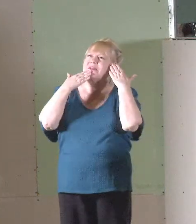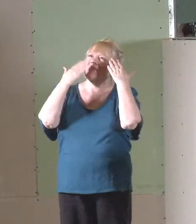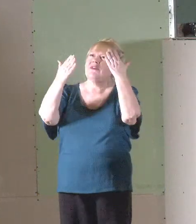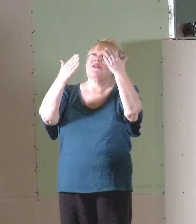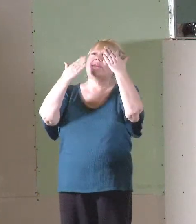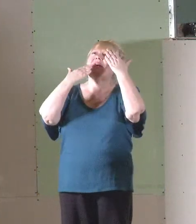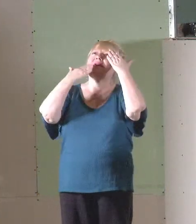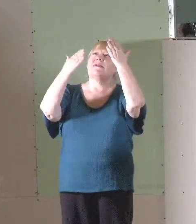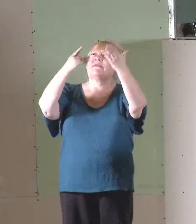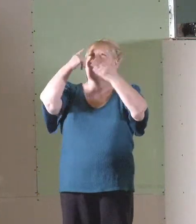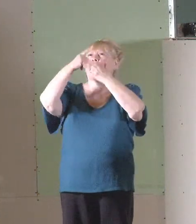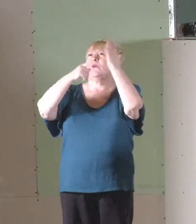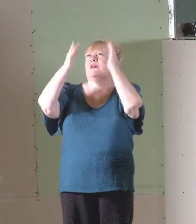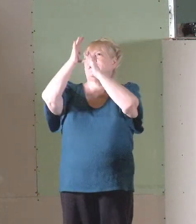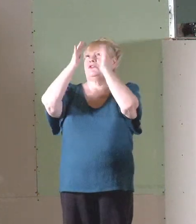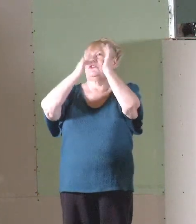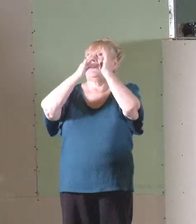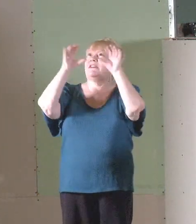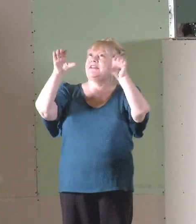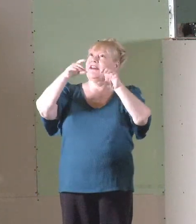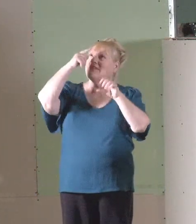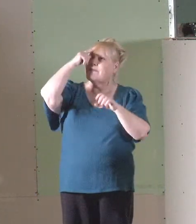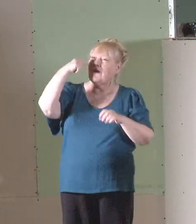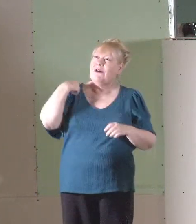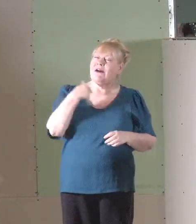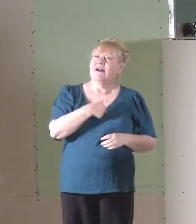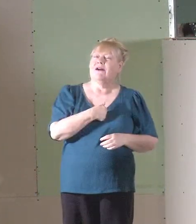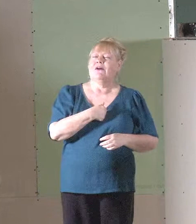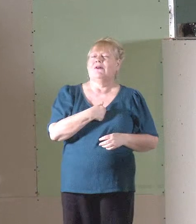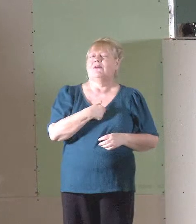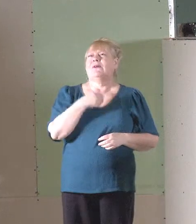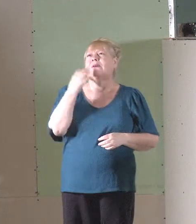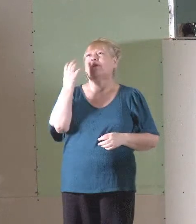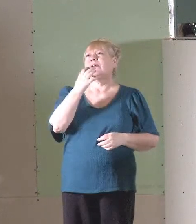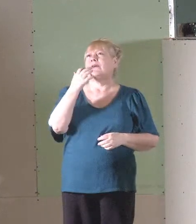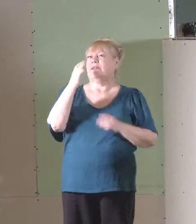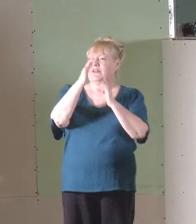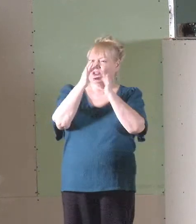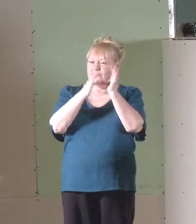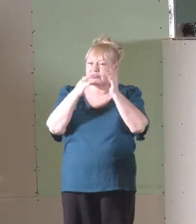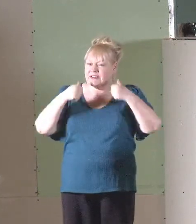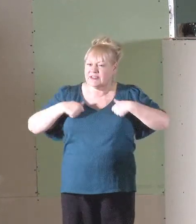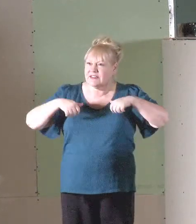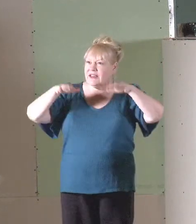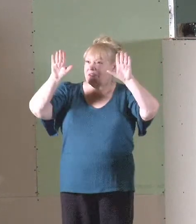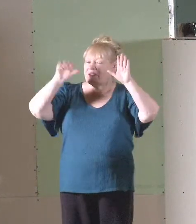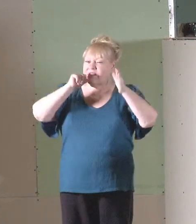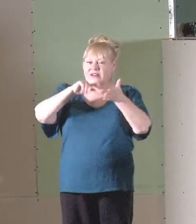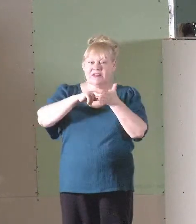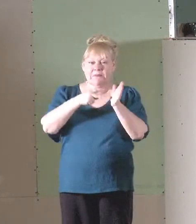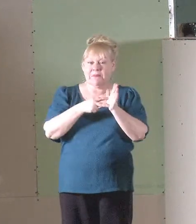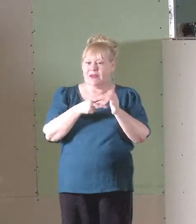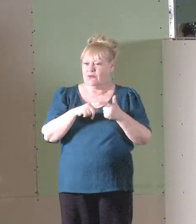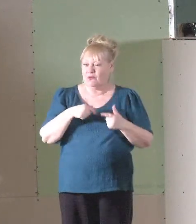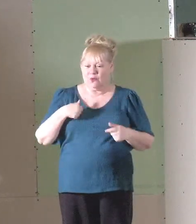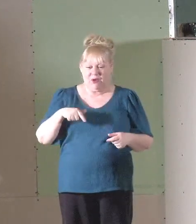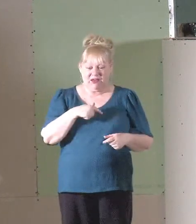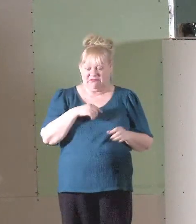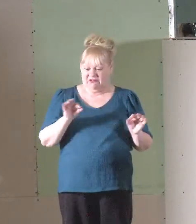Thankfulness for what Jesus has done for us. See, if Jesus' sacrifice doesn't really mean all that much to us,